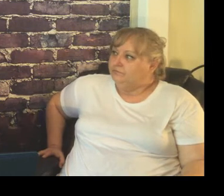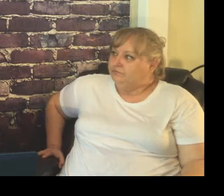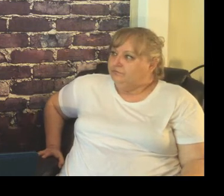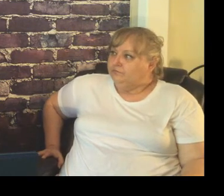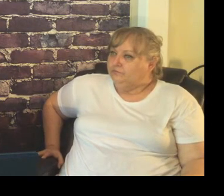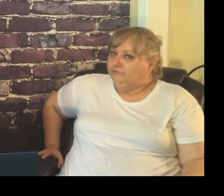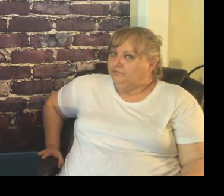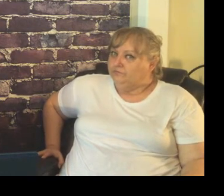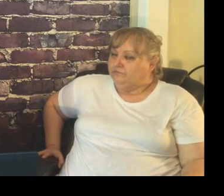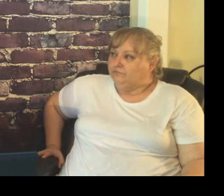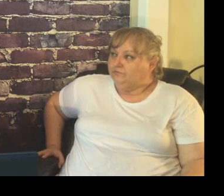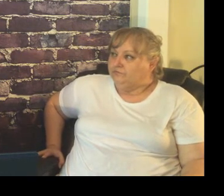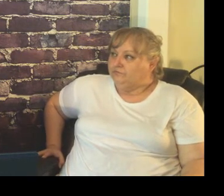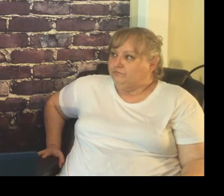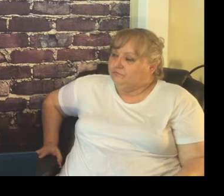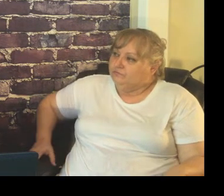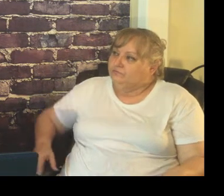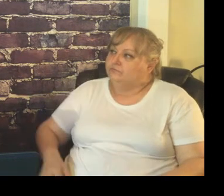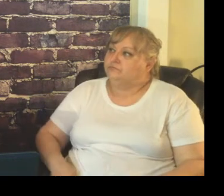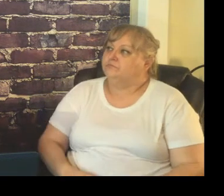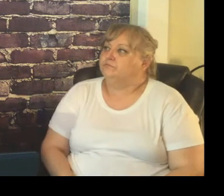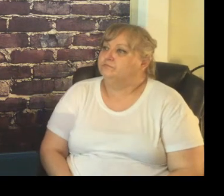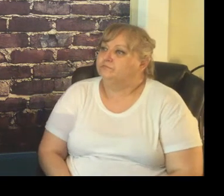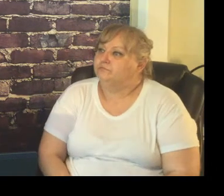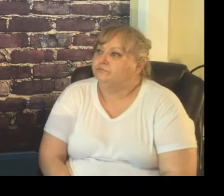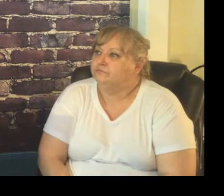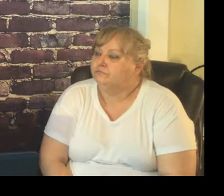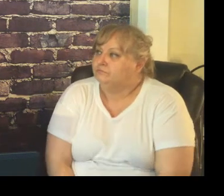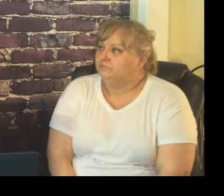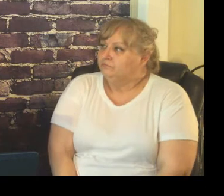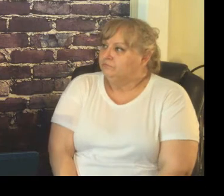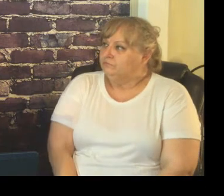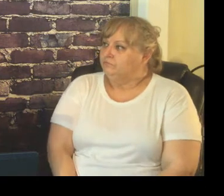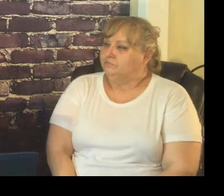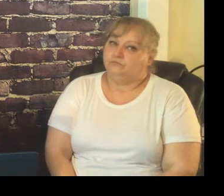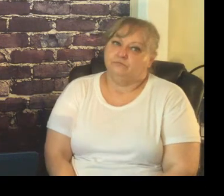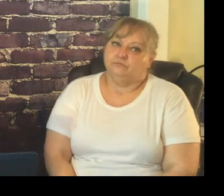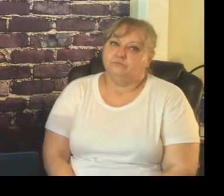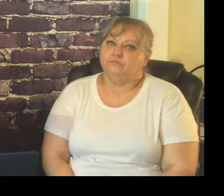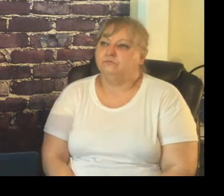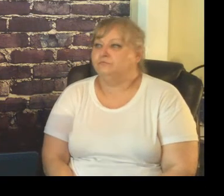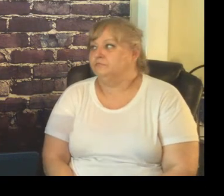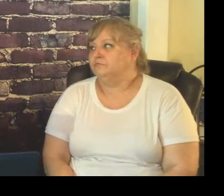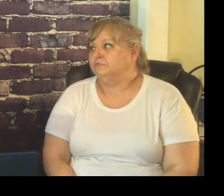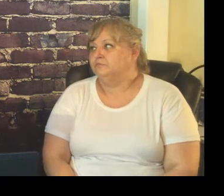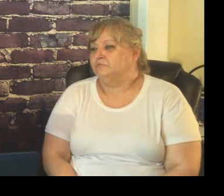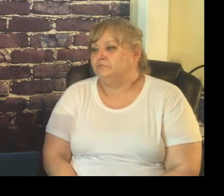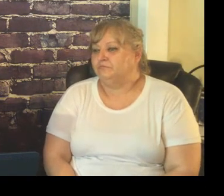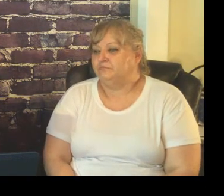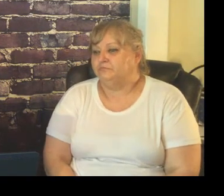want to throw in and this is again for if you are a beginning teacher please understand that when you get